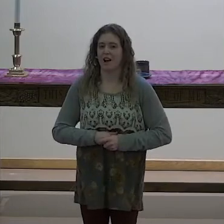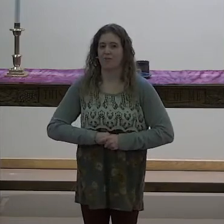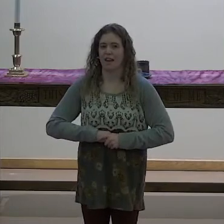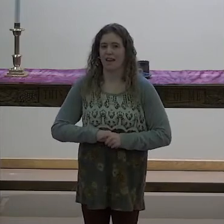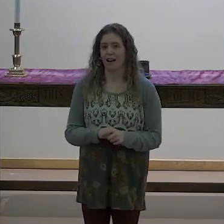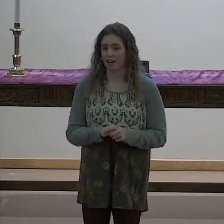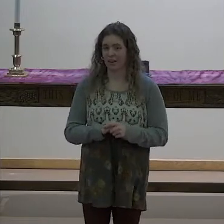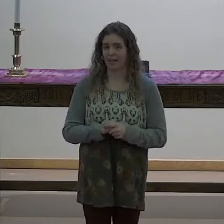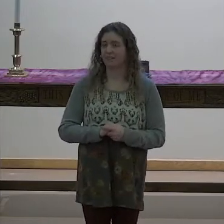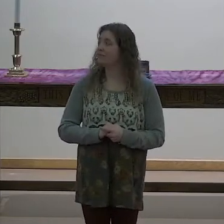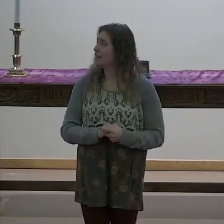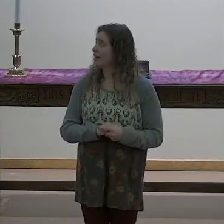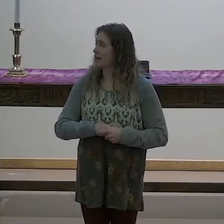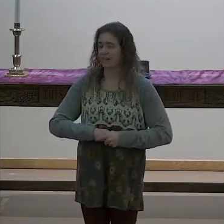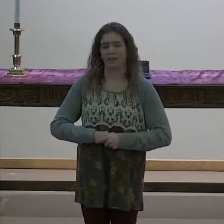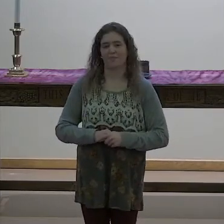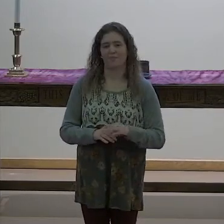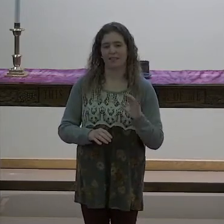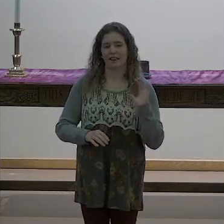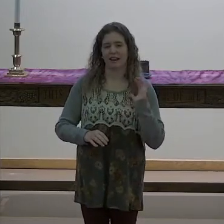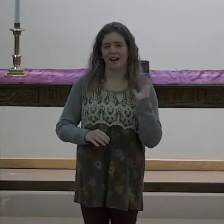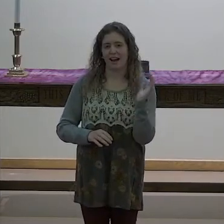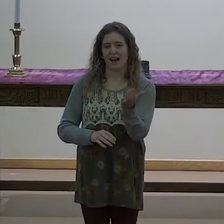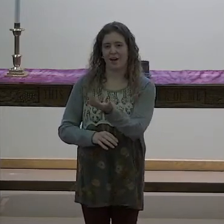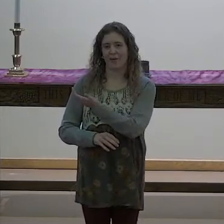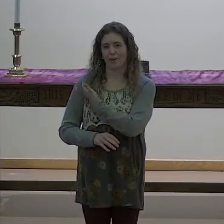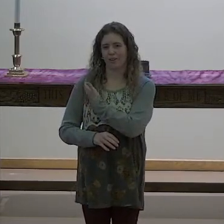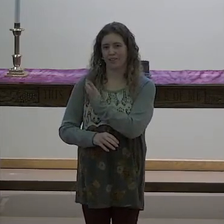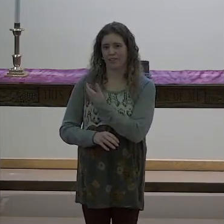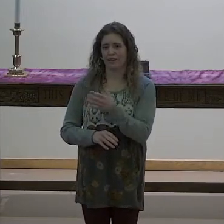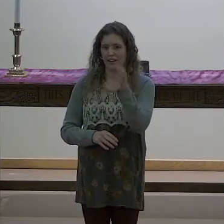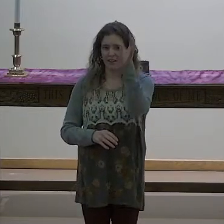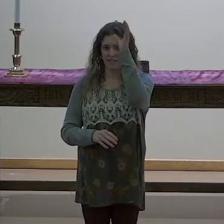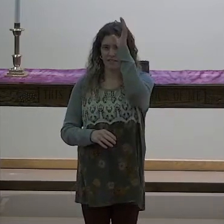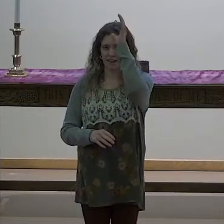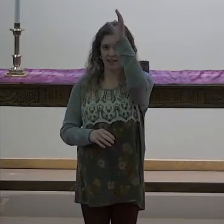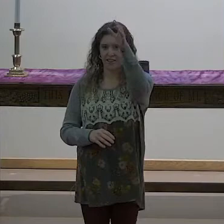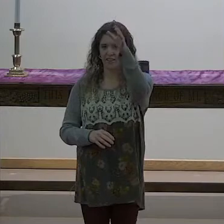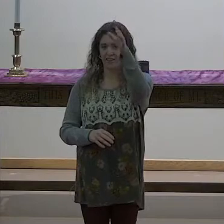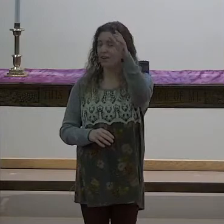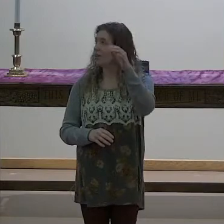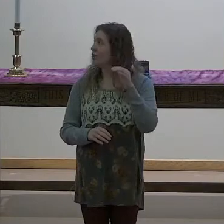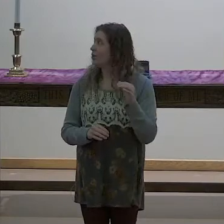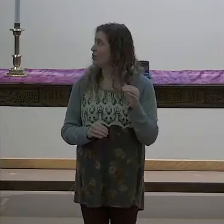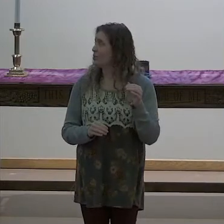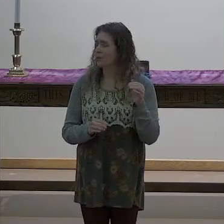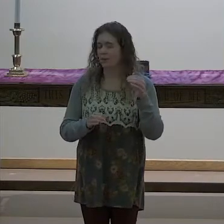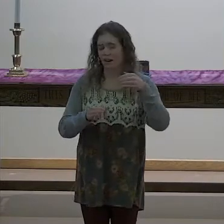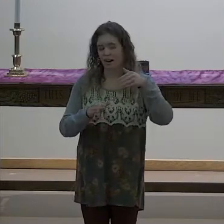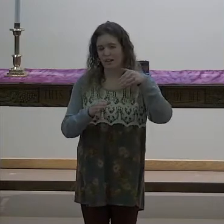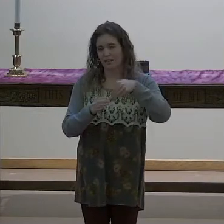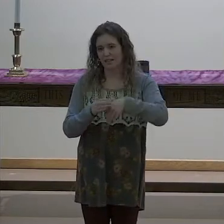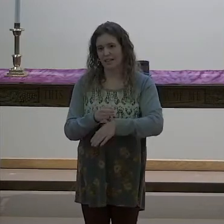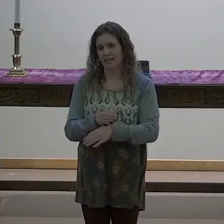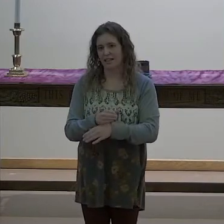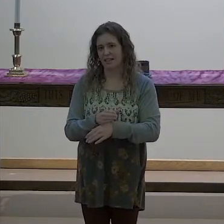Okay, are you ready? Here we go. Our Father who art in